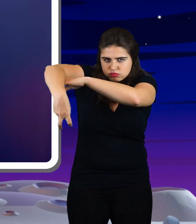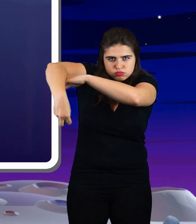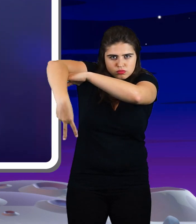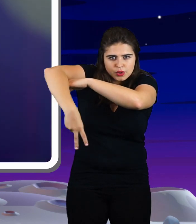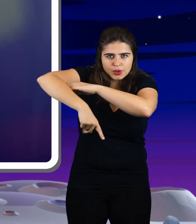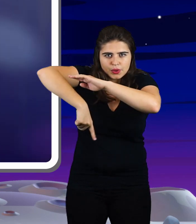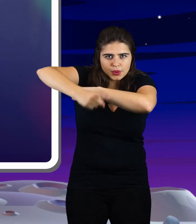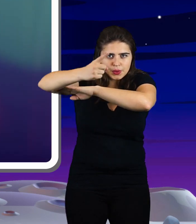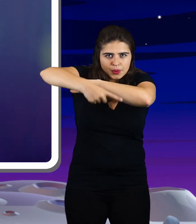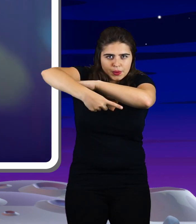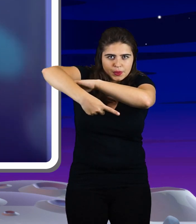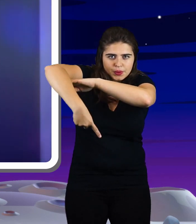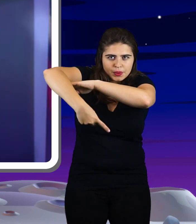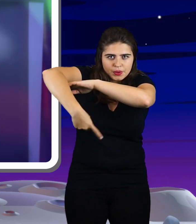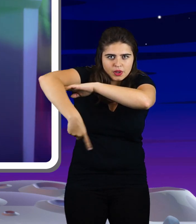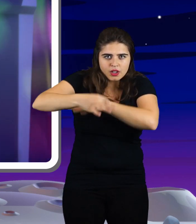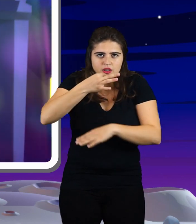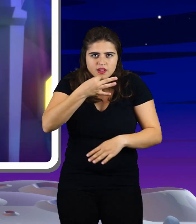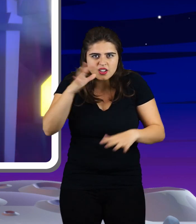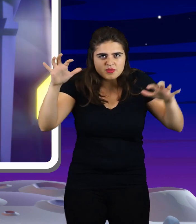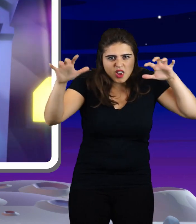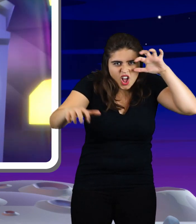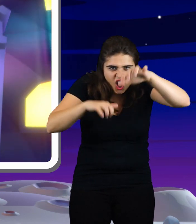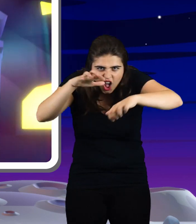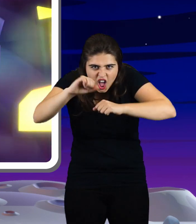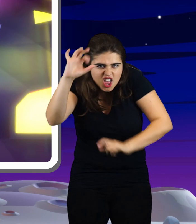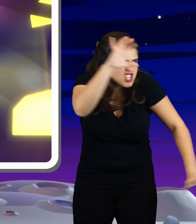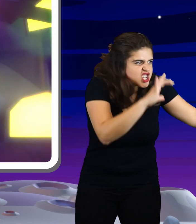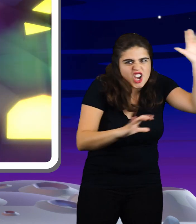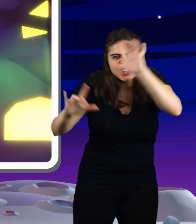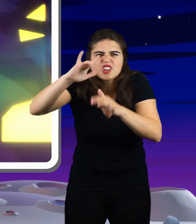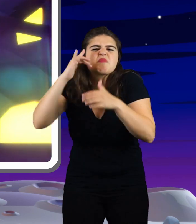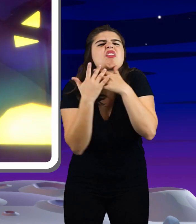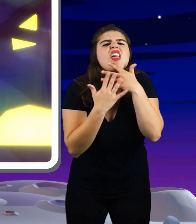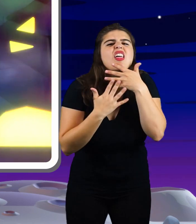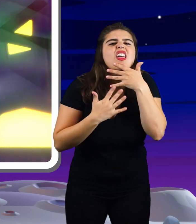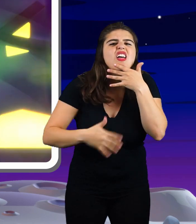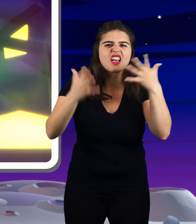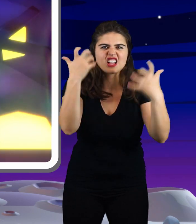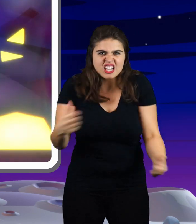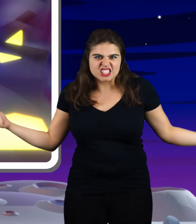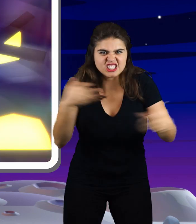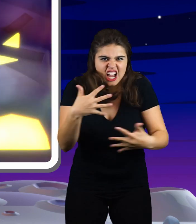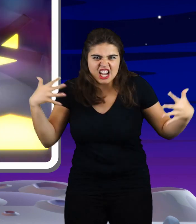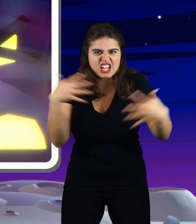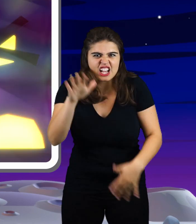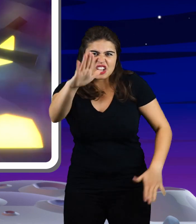is close at hand Creatures crawl in search of blood To terrorize your